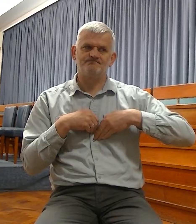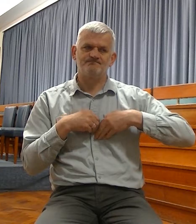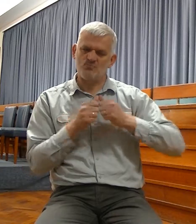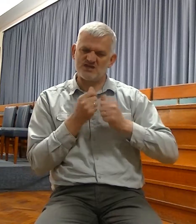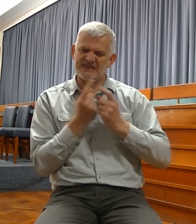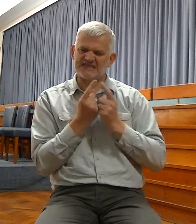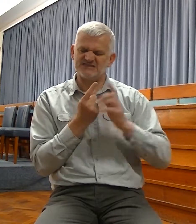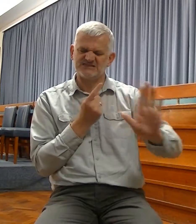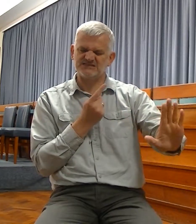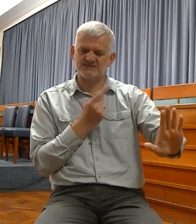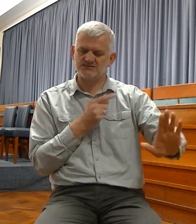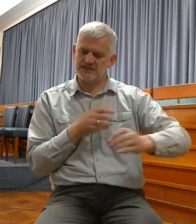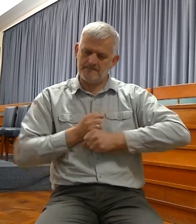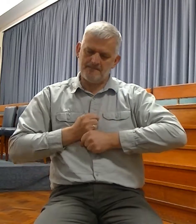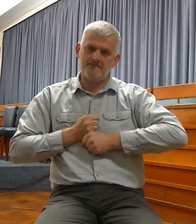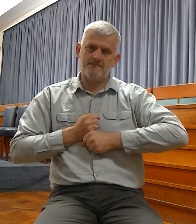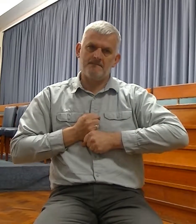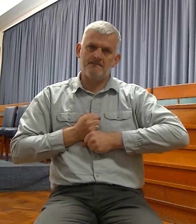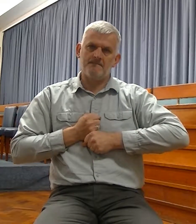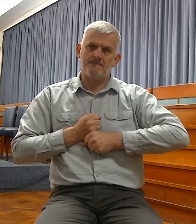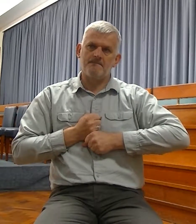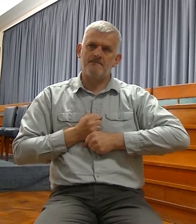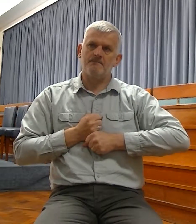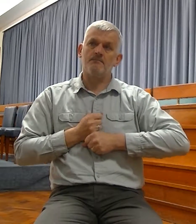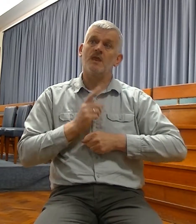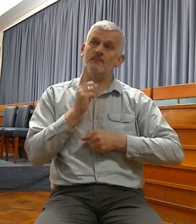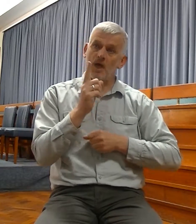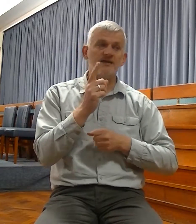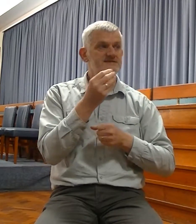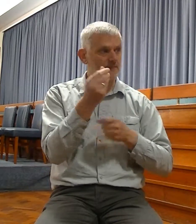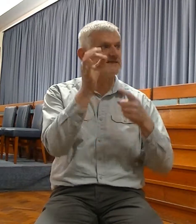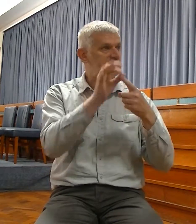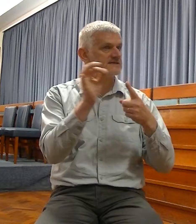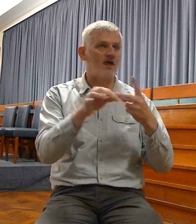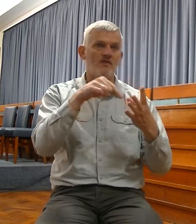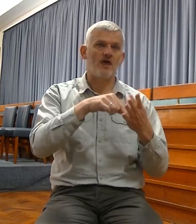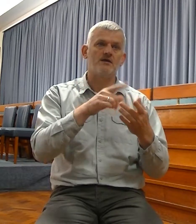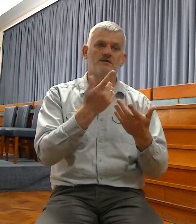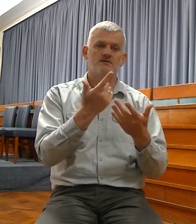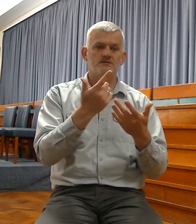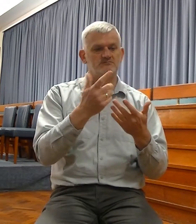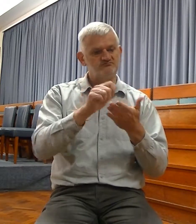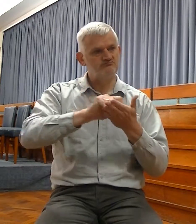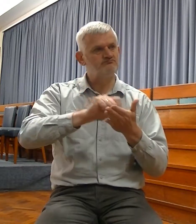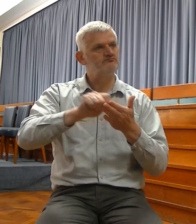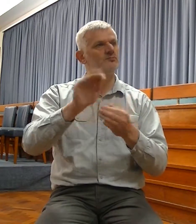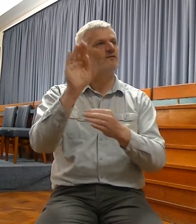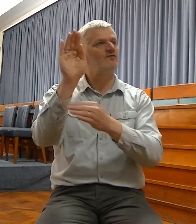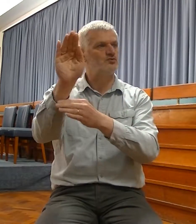He goes a long way. He talks of the new age and its characteristics, but he talks much more about it being founded